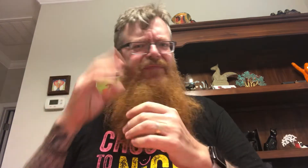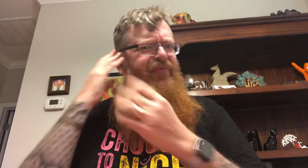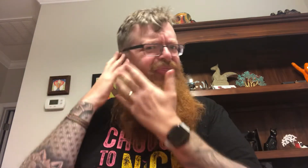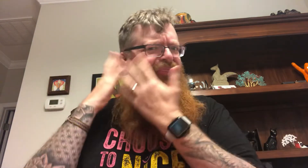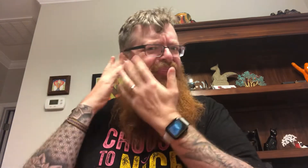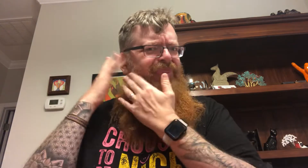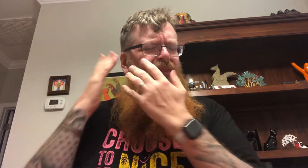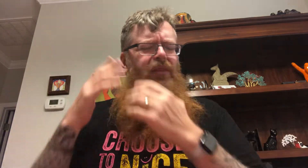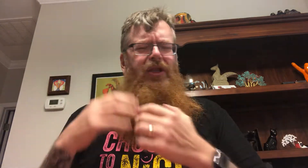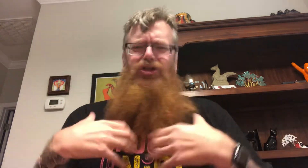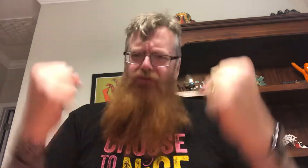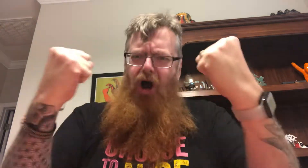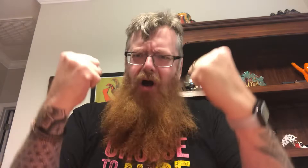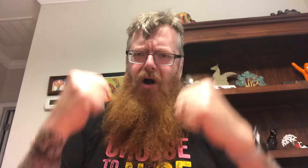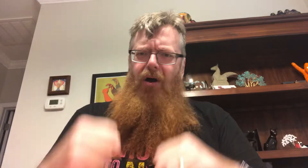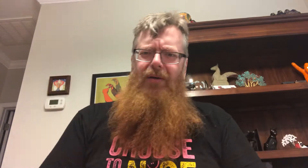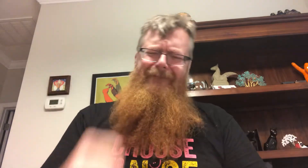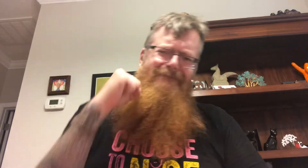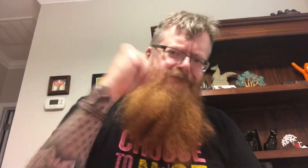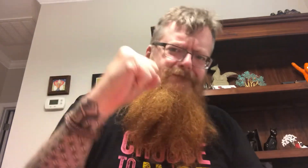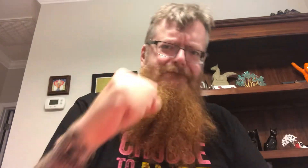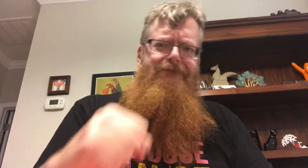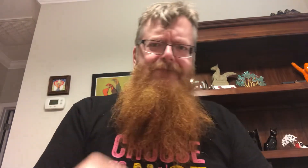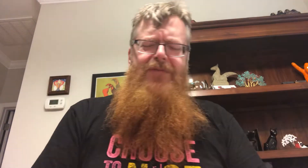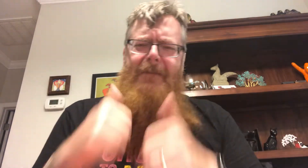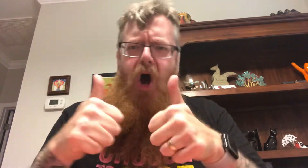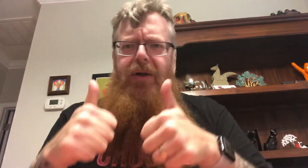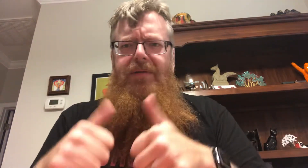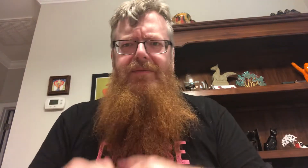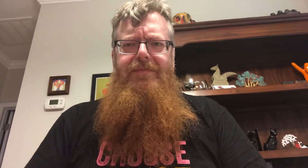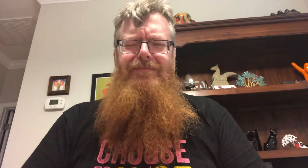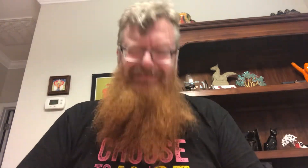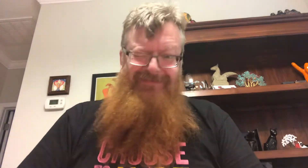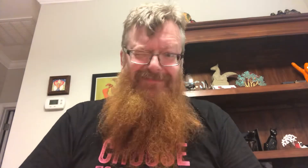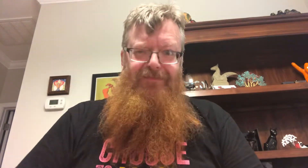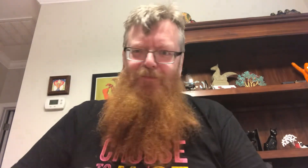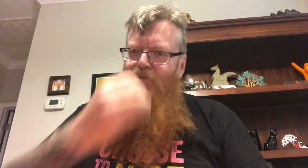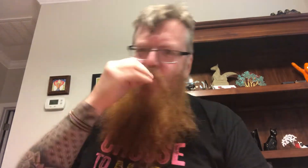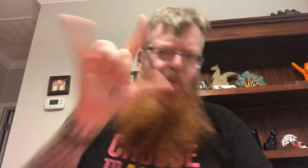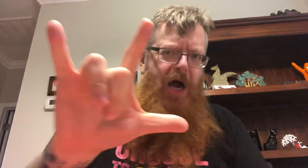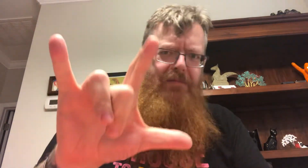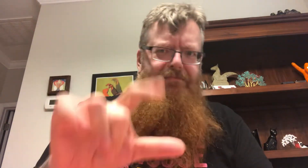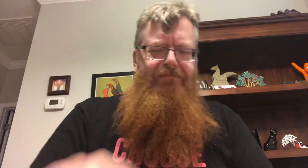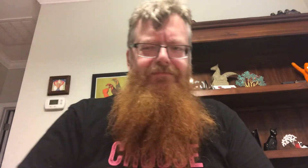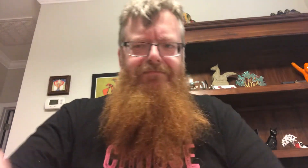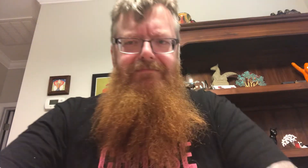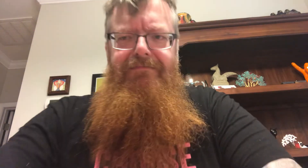what And, you what is I'll make one more Thank you.